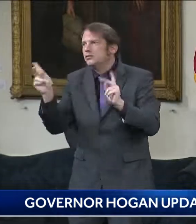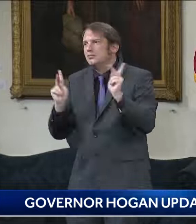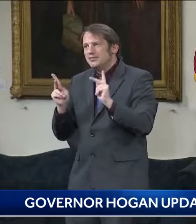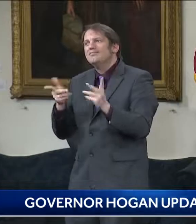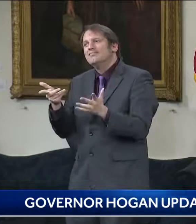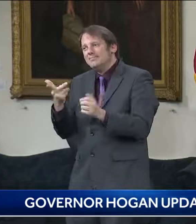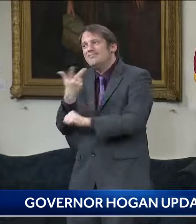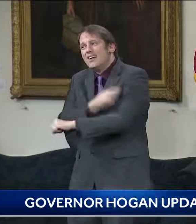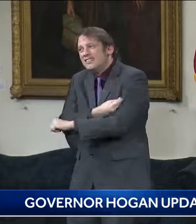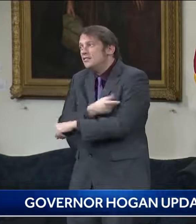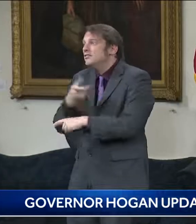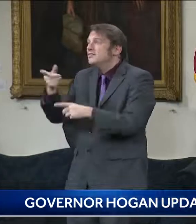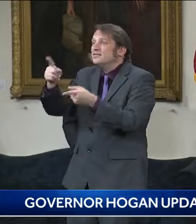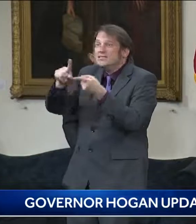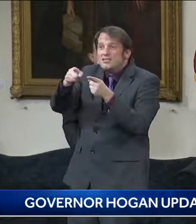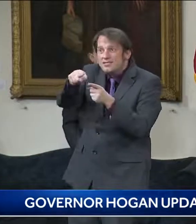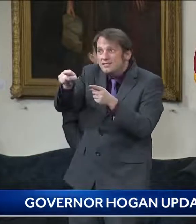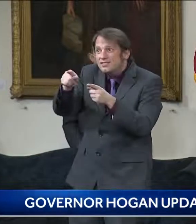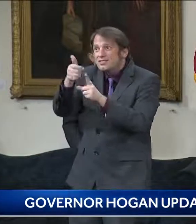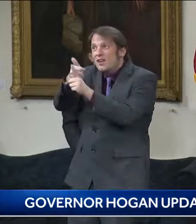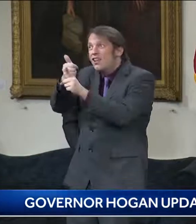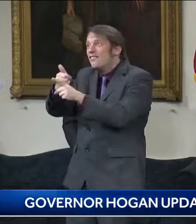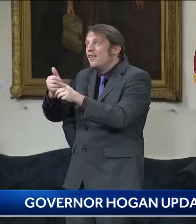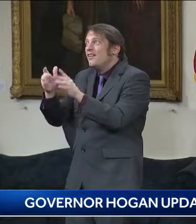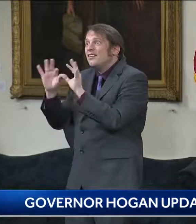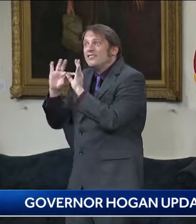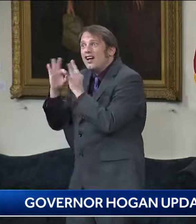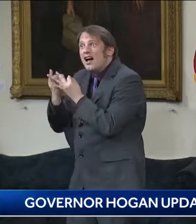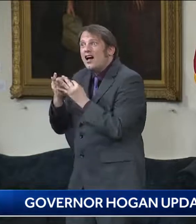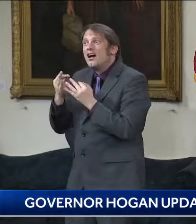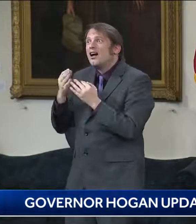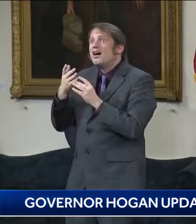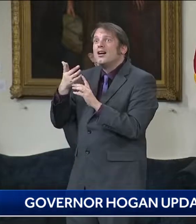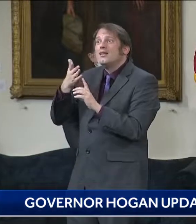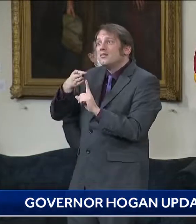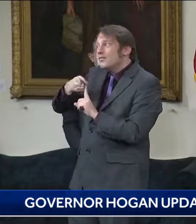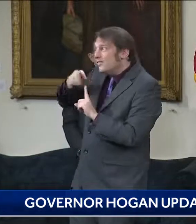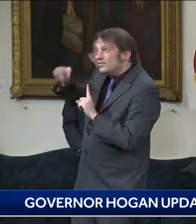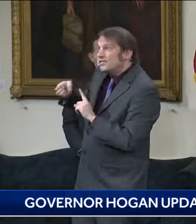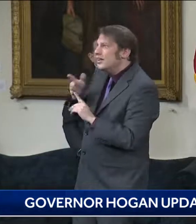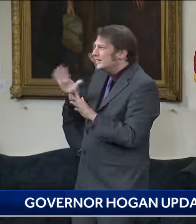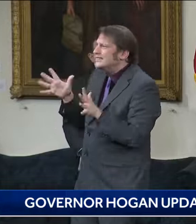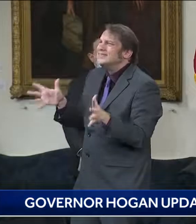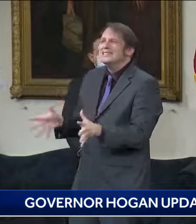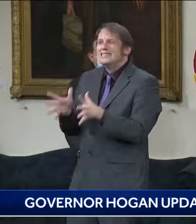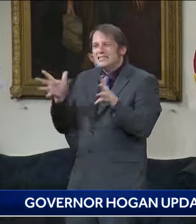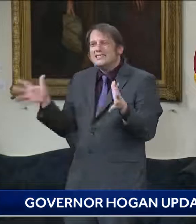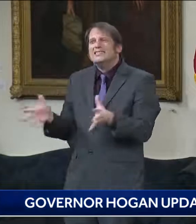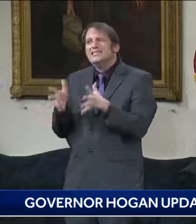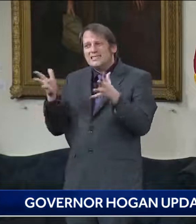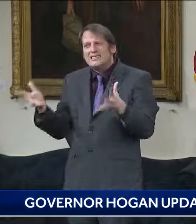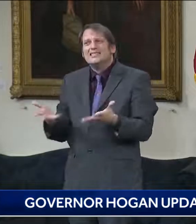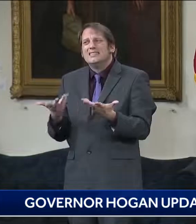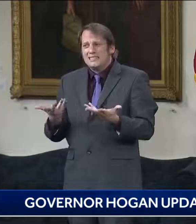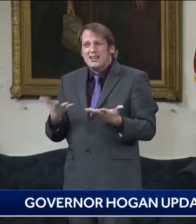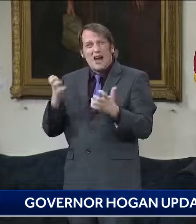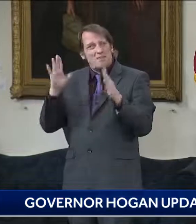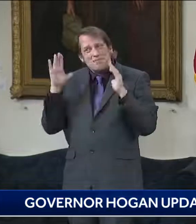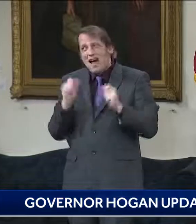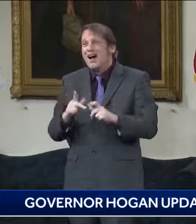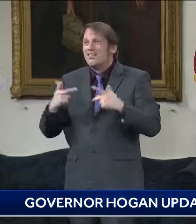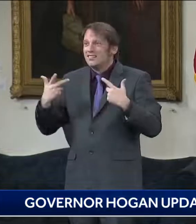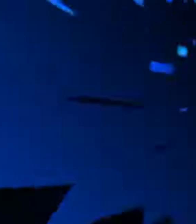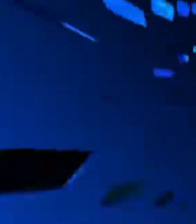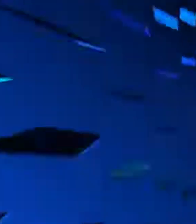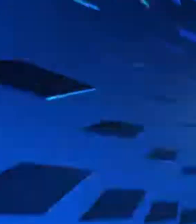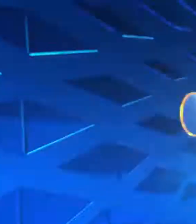And if if they want to get back to the way life used to be a year ago, they're gonna have to get the vaccine. All right. Thank